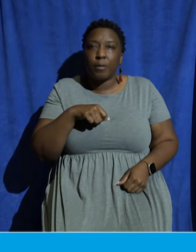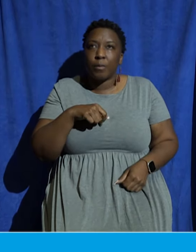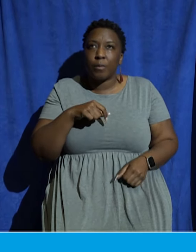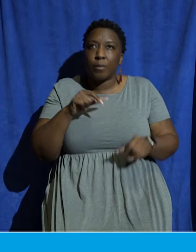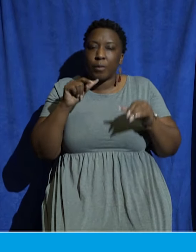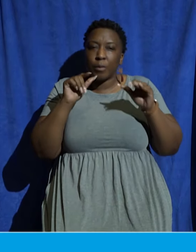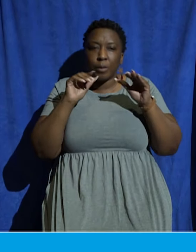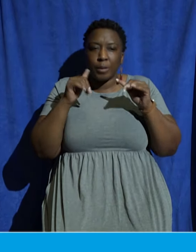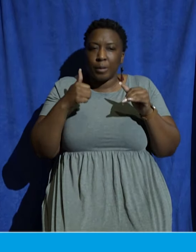be.